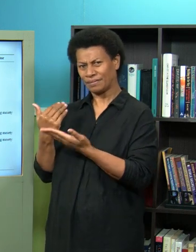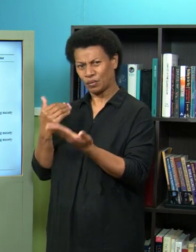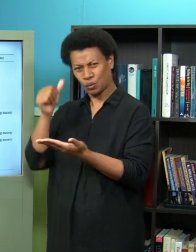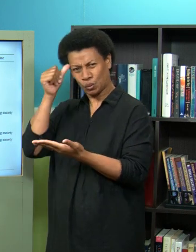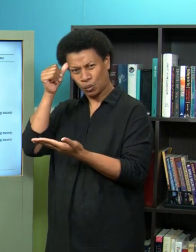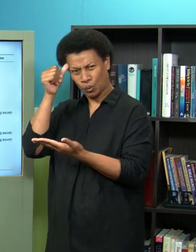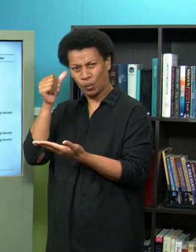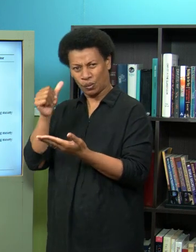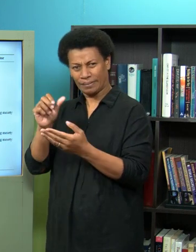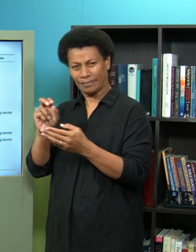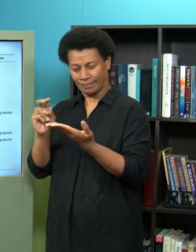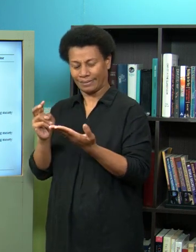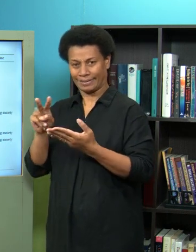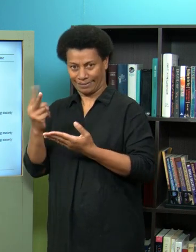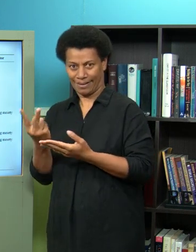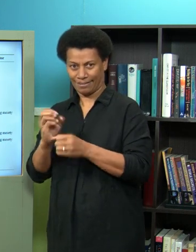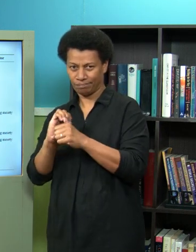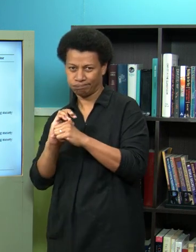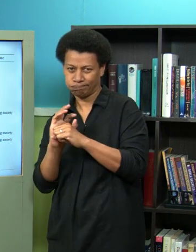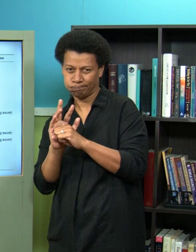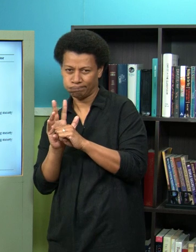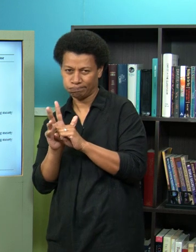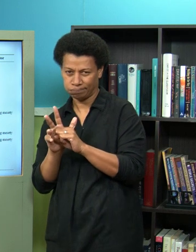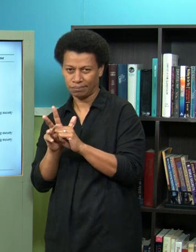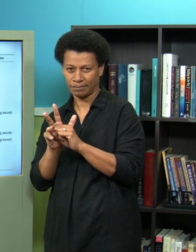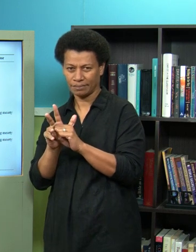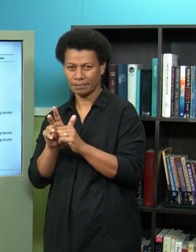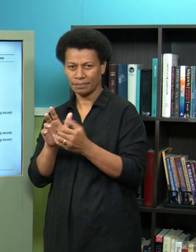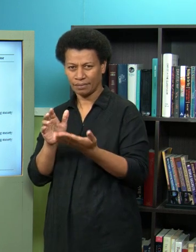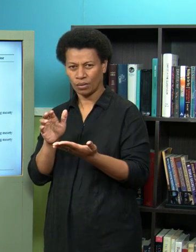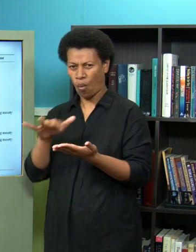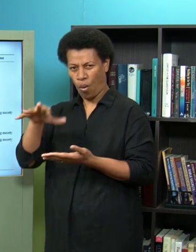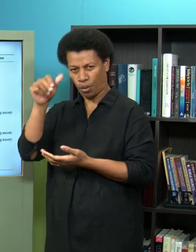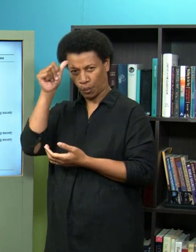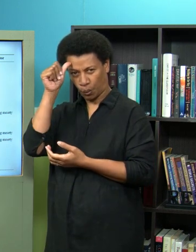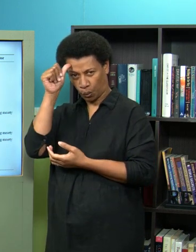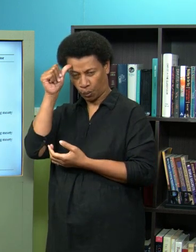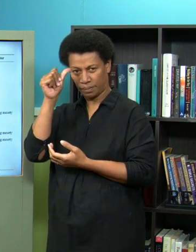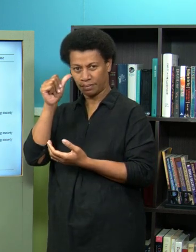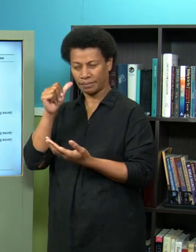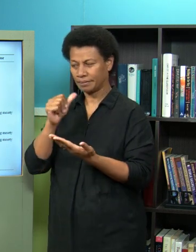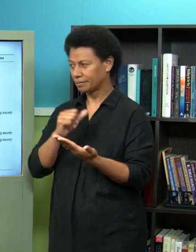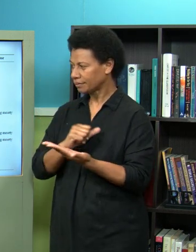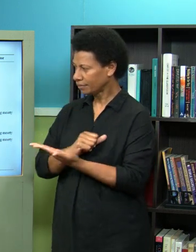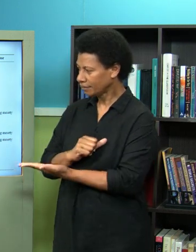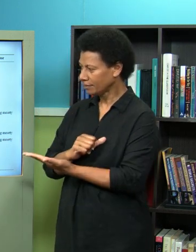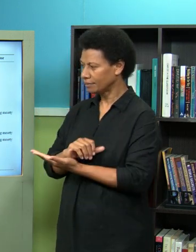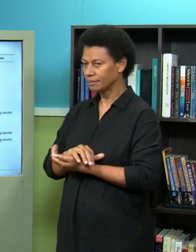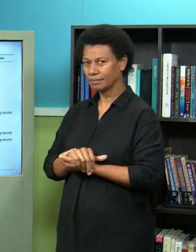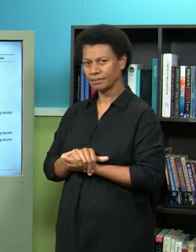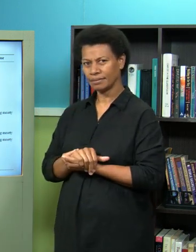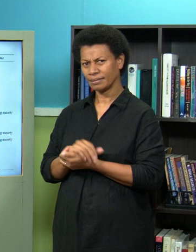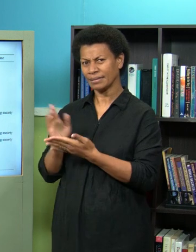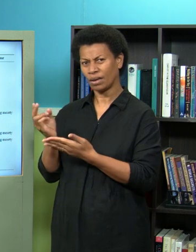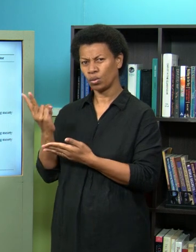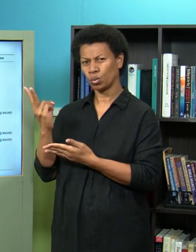and this is the second one that everybody now knows as COVID-19 and so this was published in